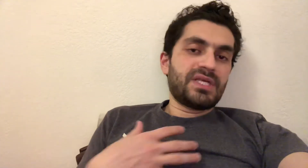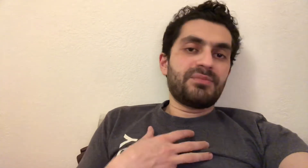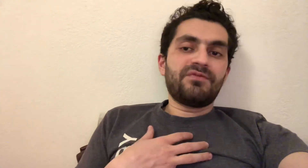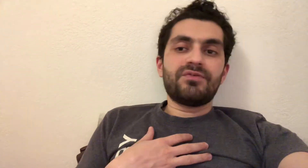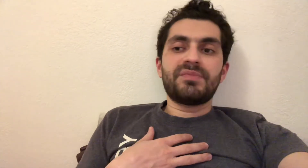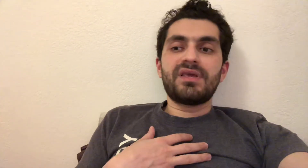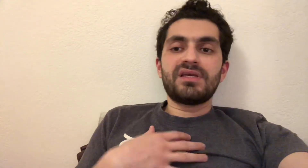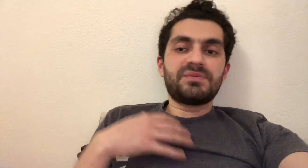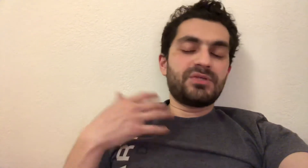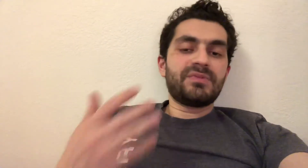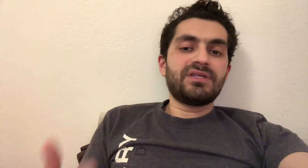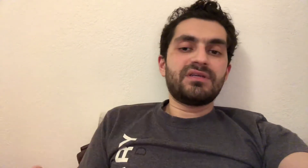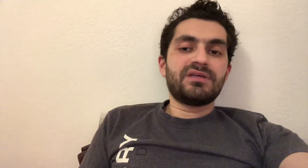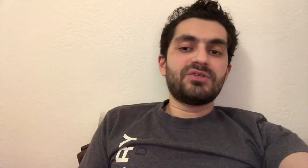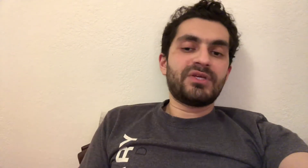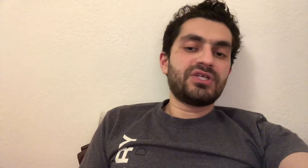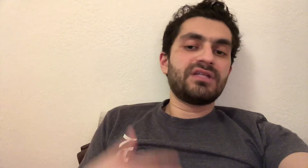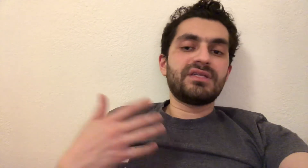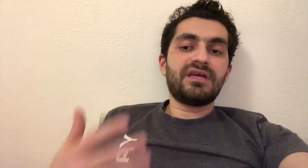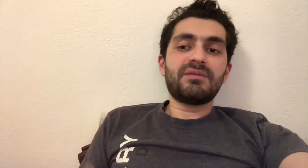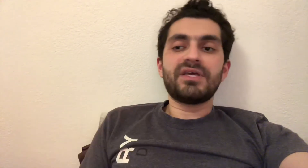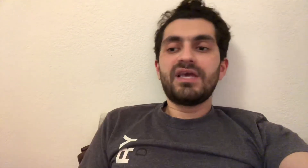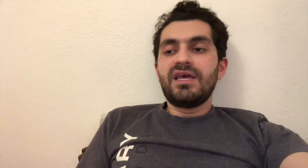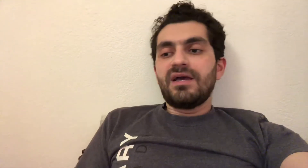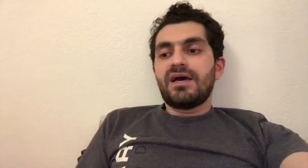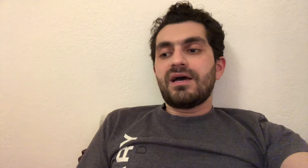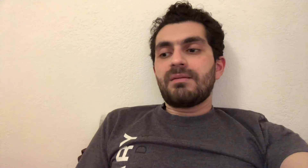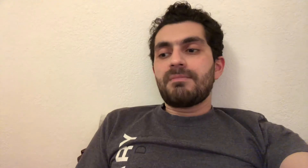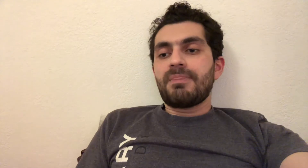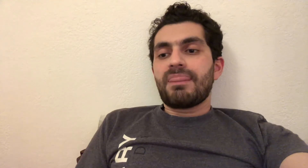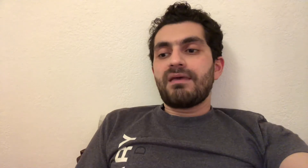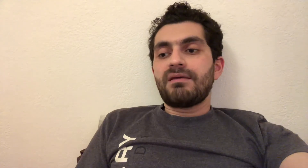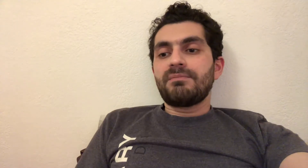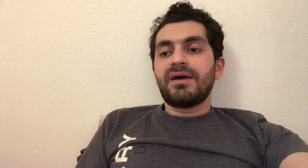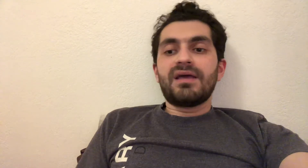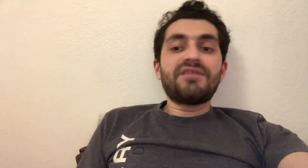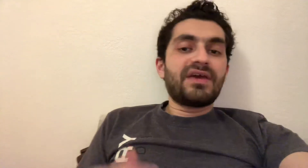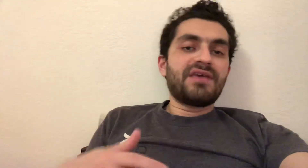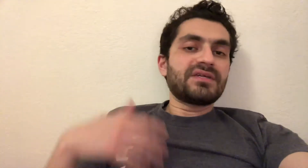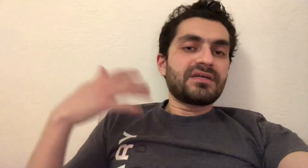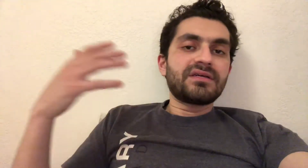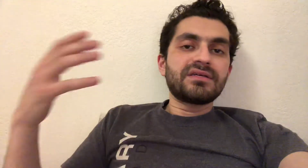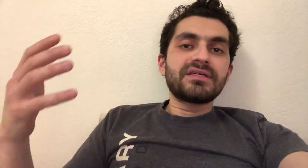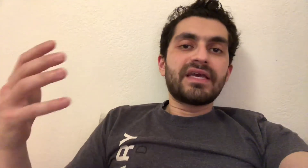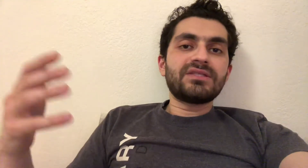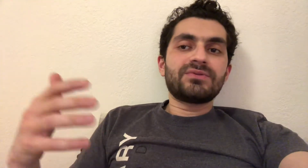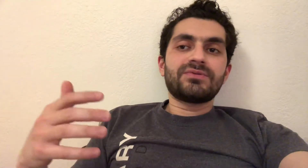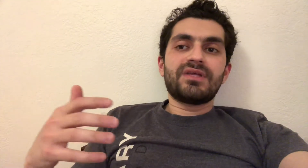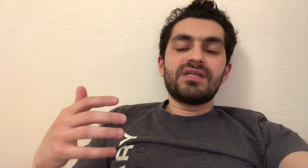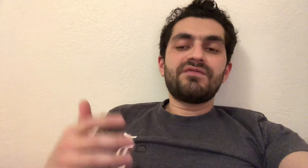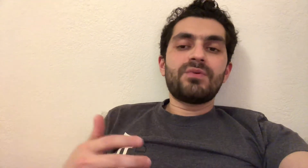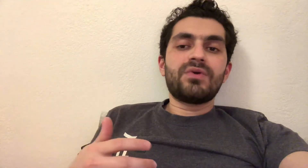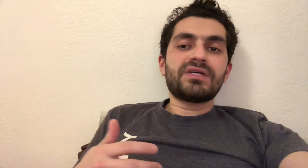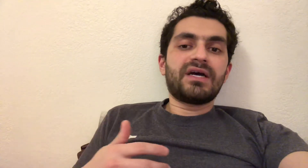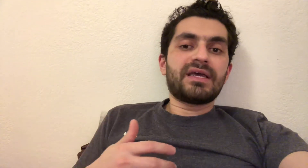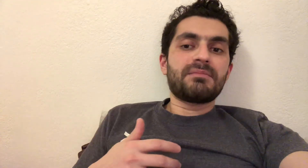example, for me, I speak to my child in Arabic. But if I ever get to the level where I am